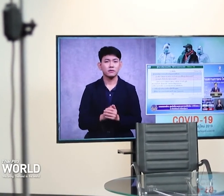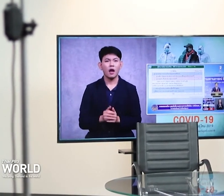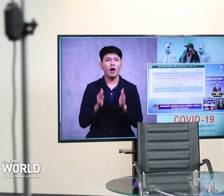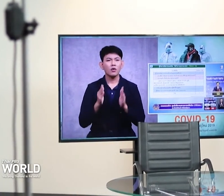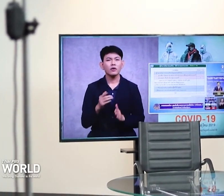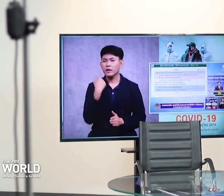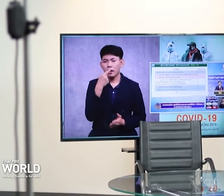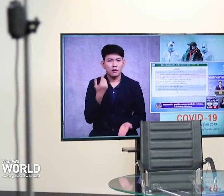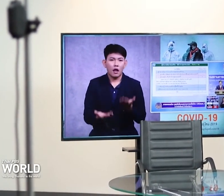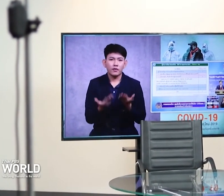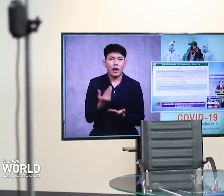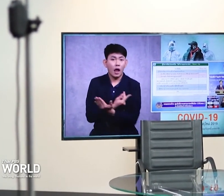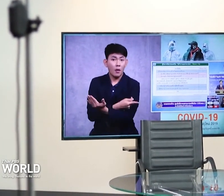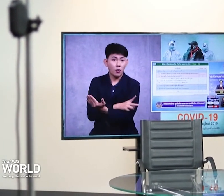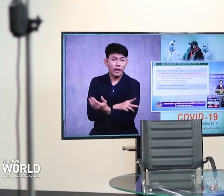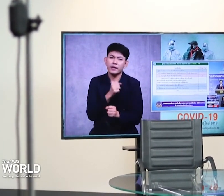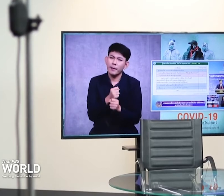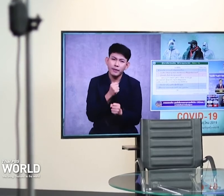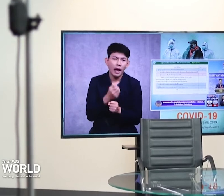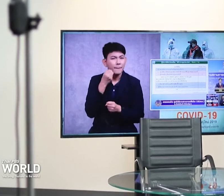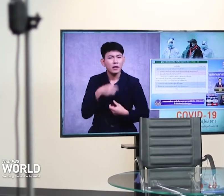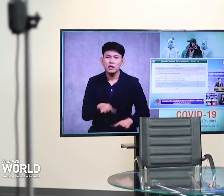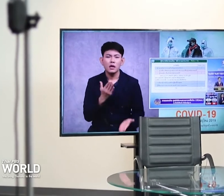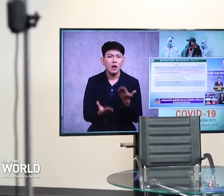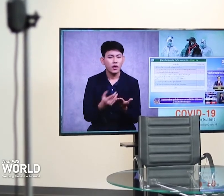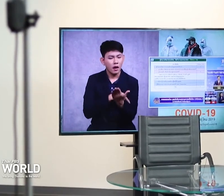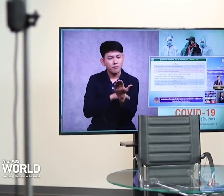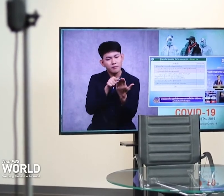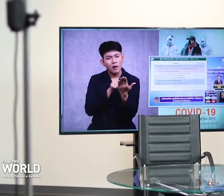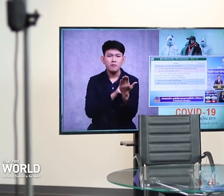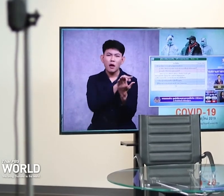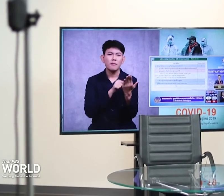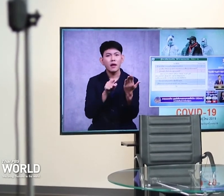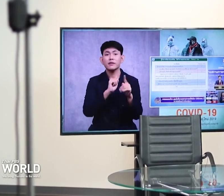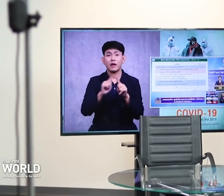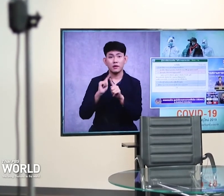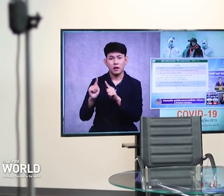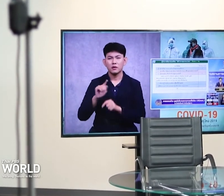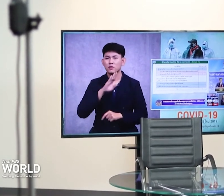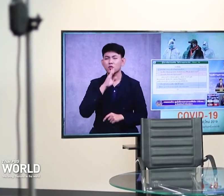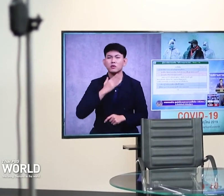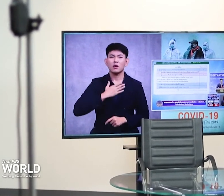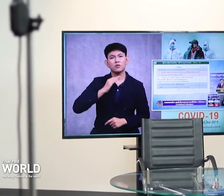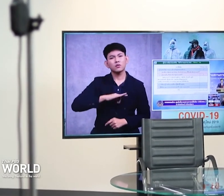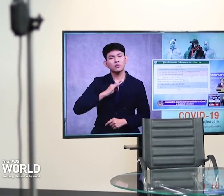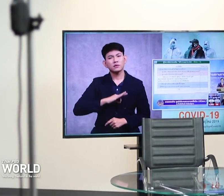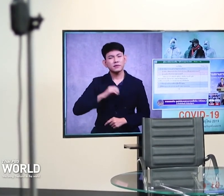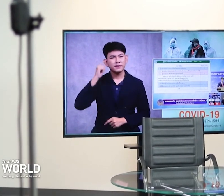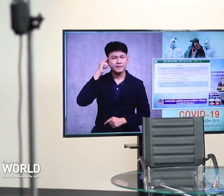was trying to say. Whether he's referring to the number of infections or deaths or even the statistics can be